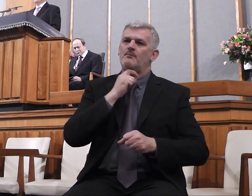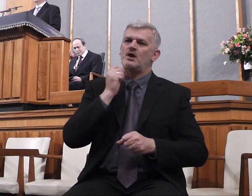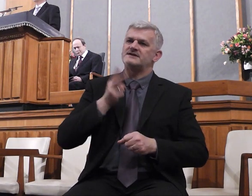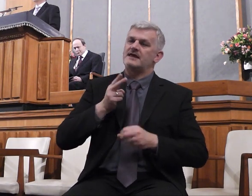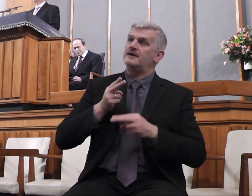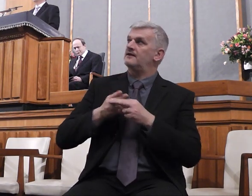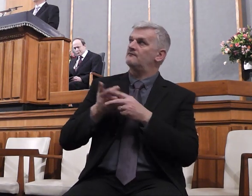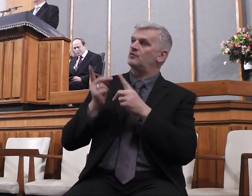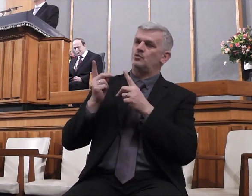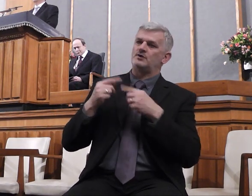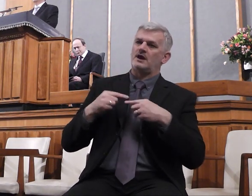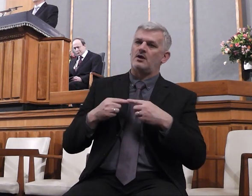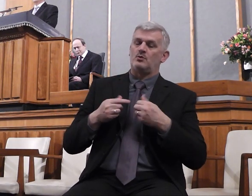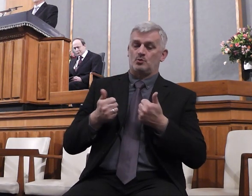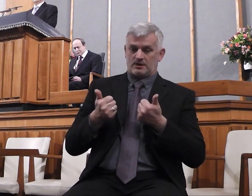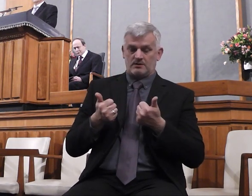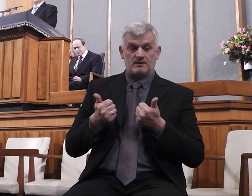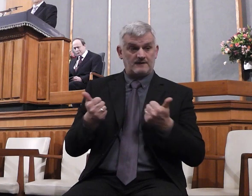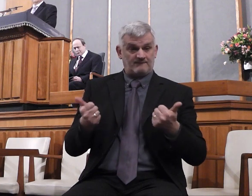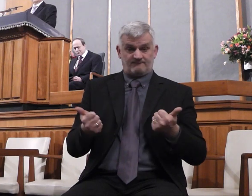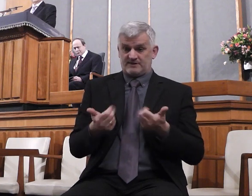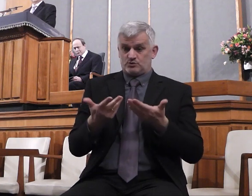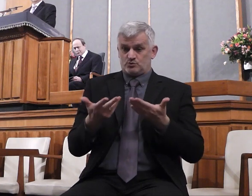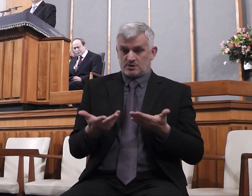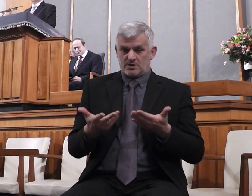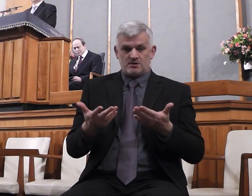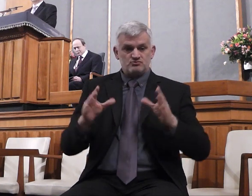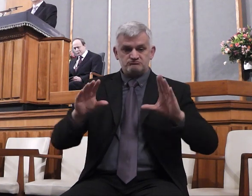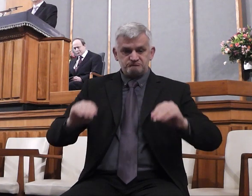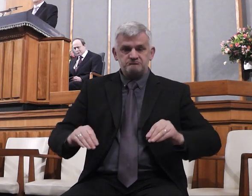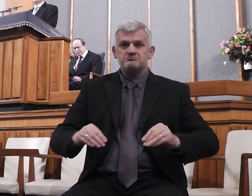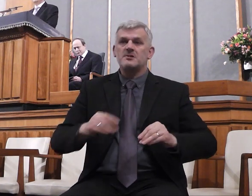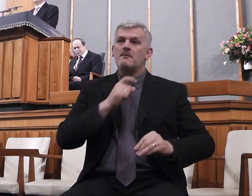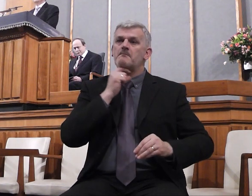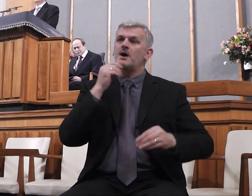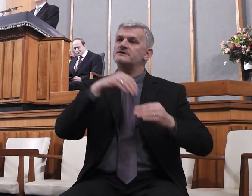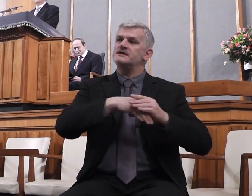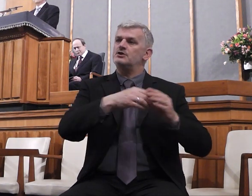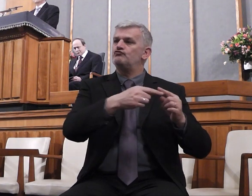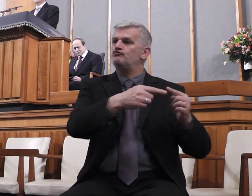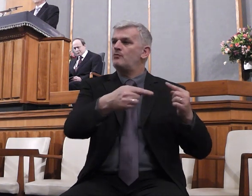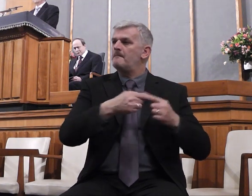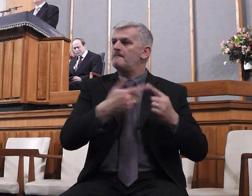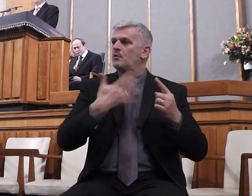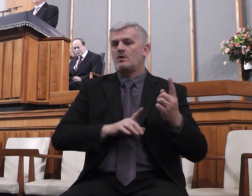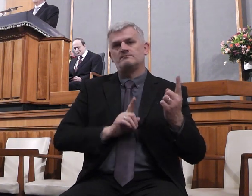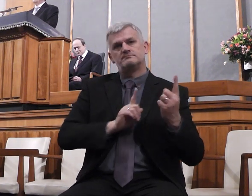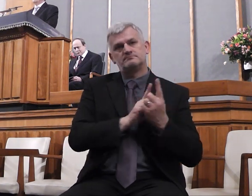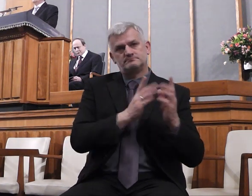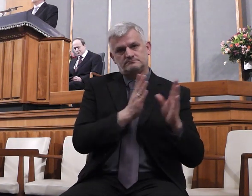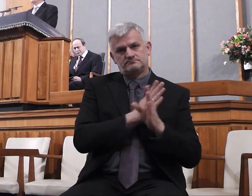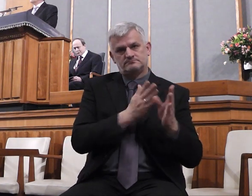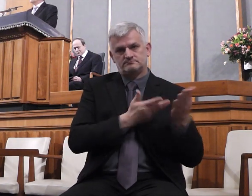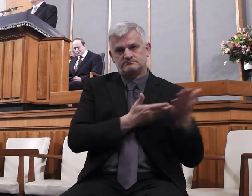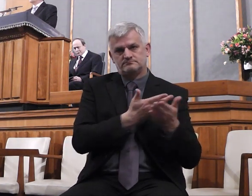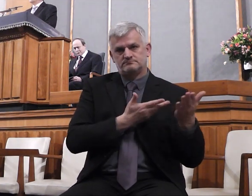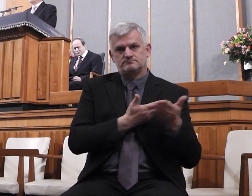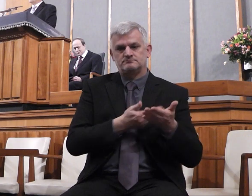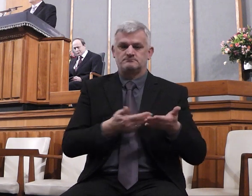close of this evening's worship, Dr. Masters will be available in his veterinary for any who would like to see him. And now the stewards will take up our